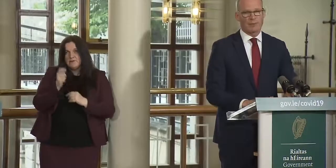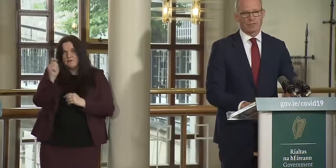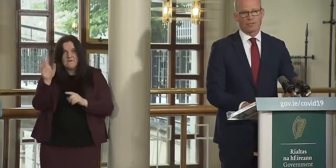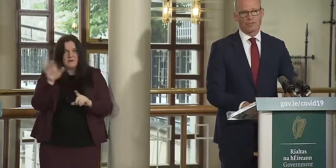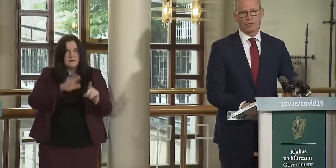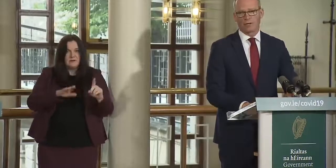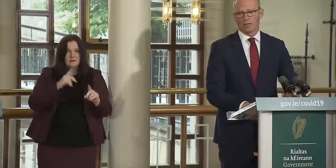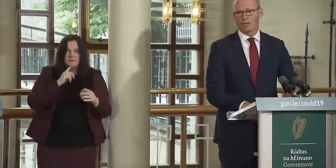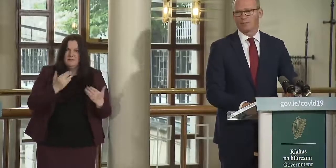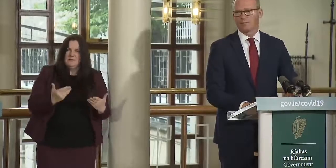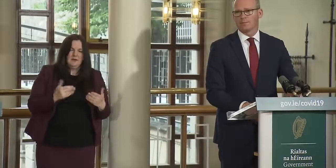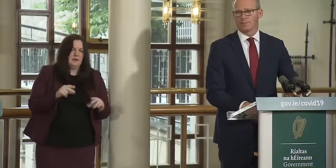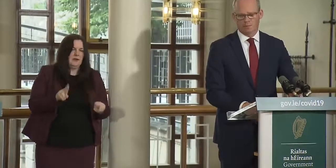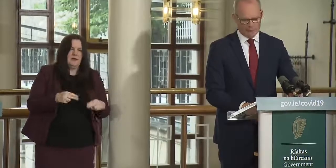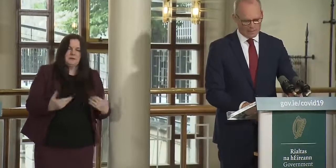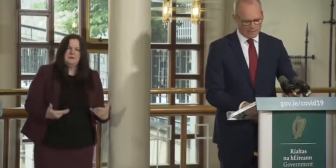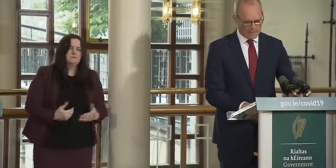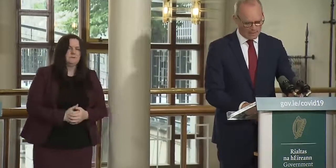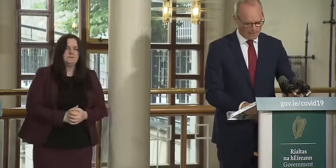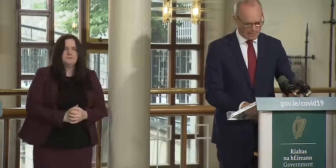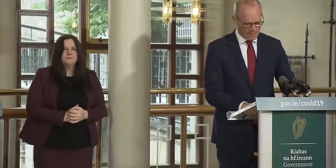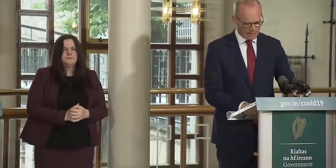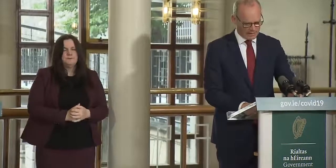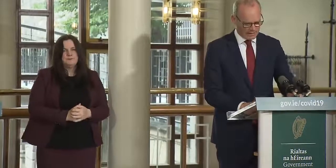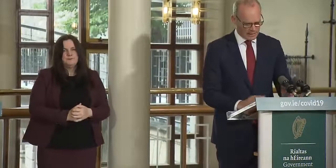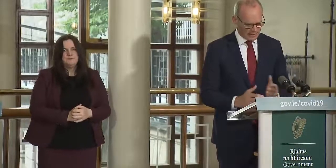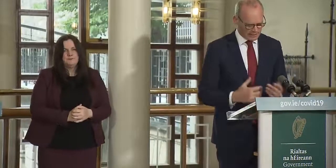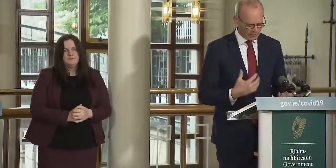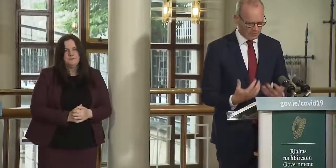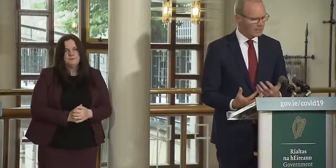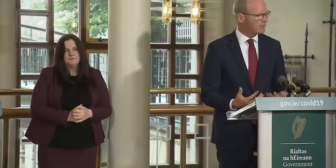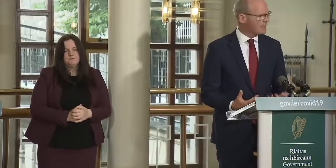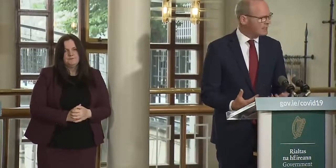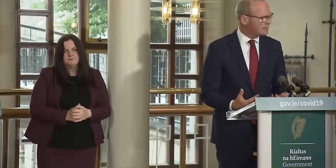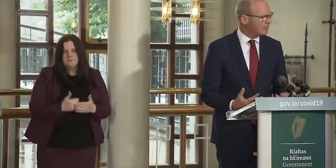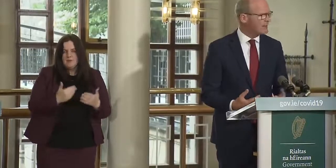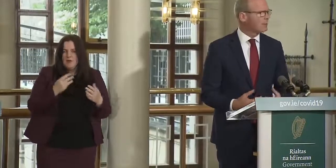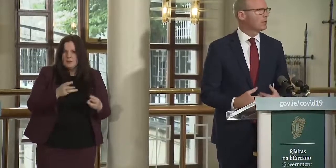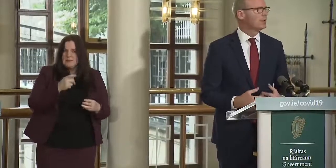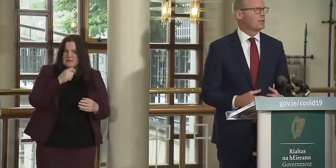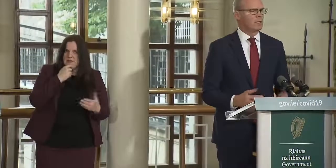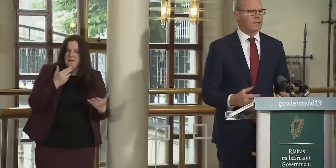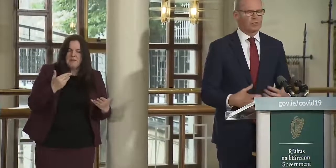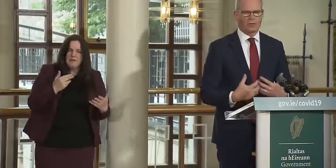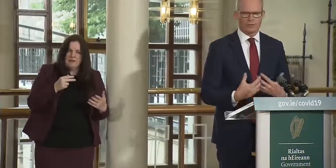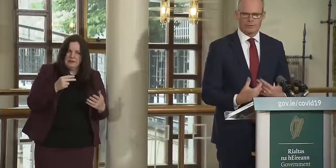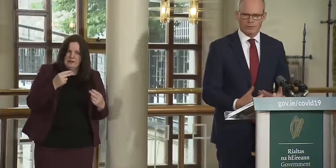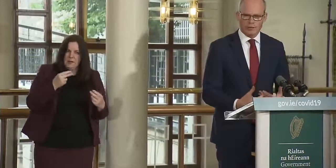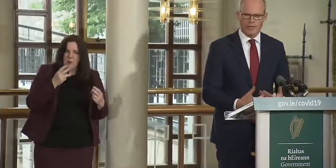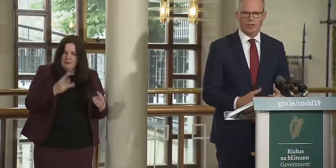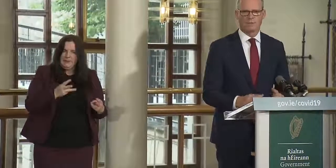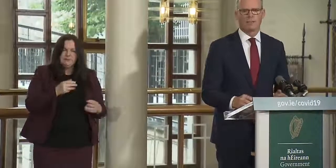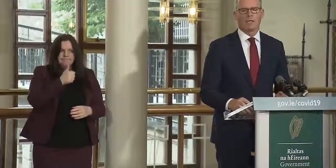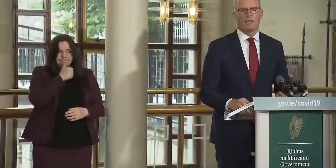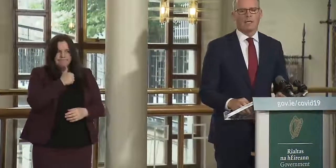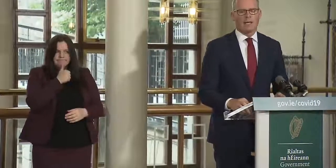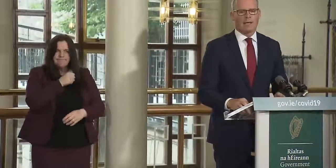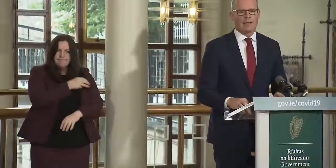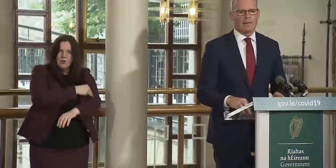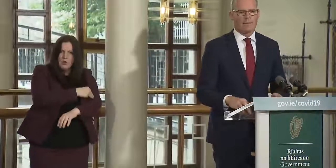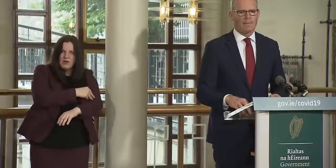but we're not in a position to do that now um and as i say that is going to be inconvenient for people it's going to cause frustration